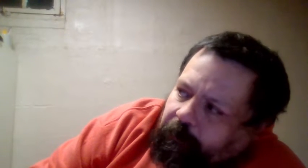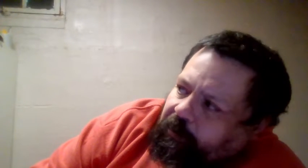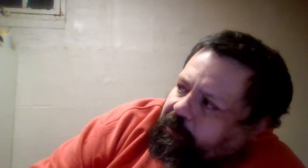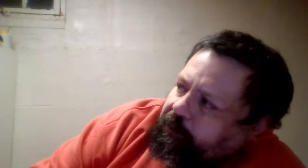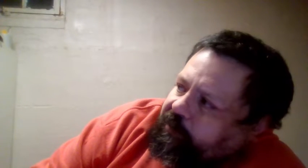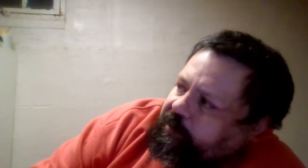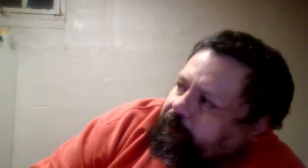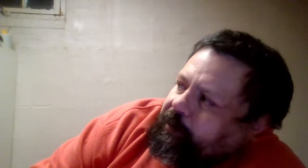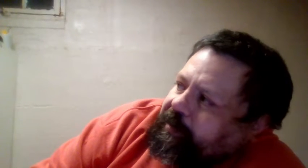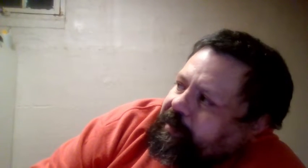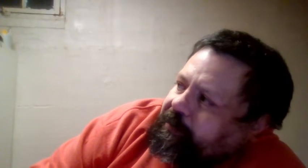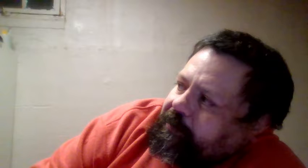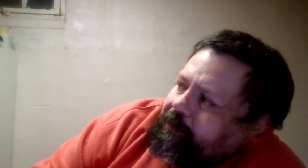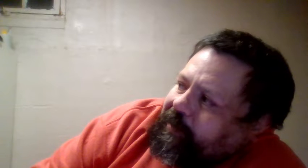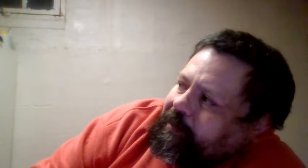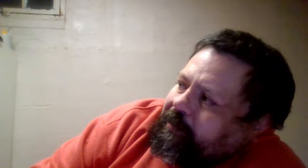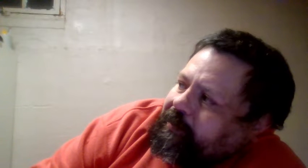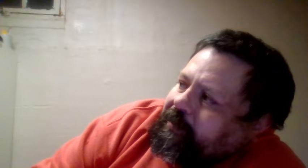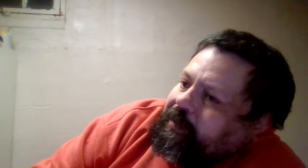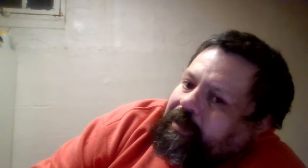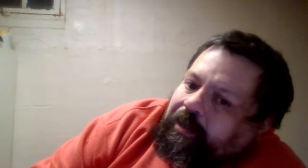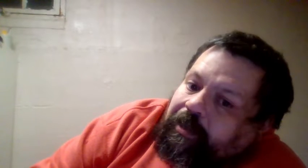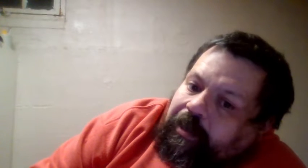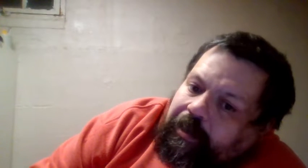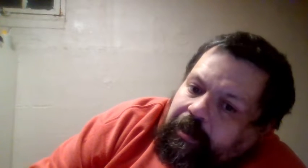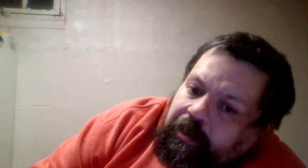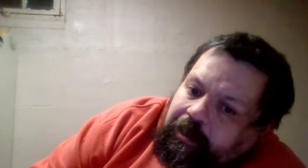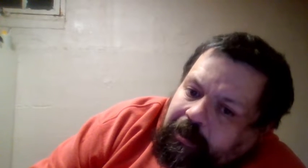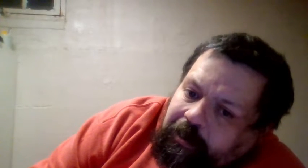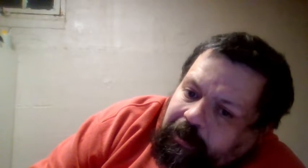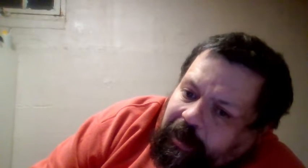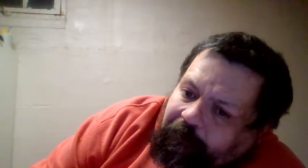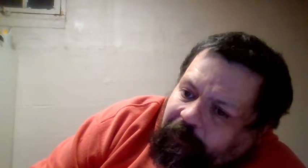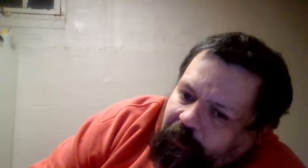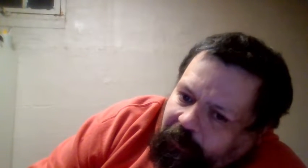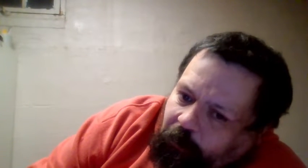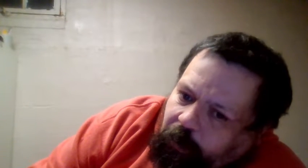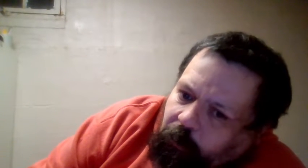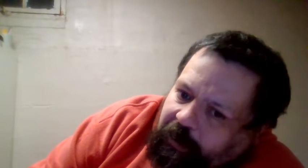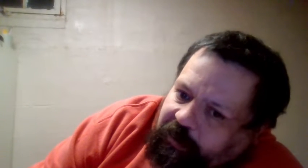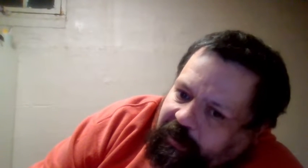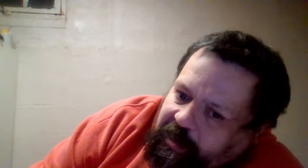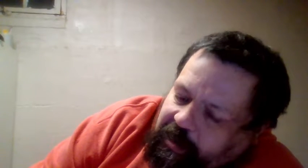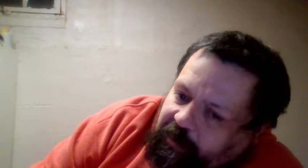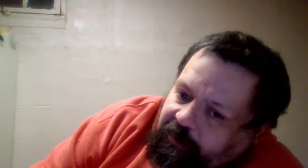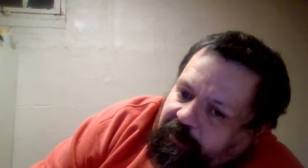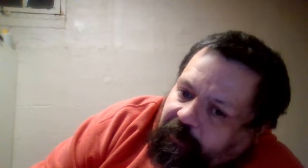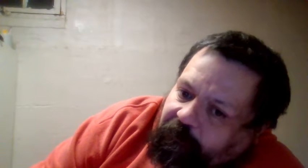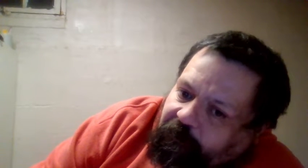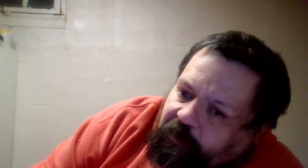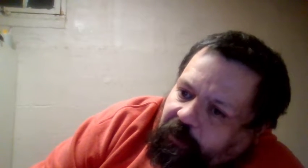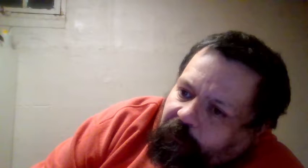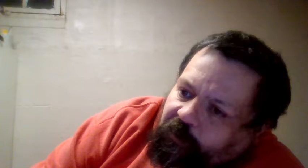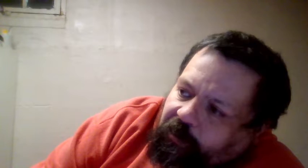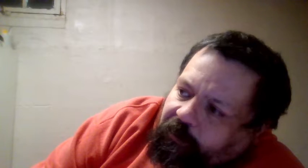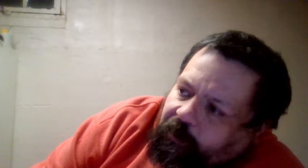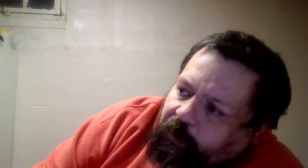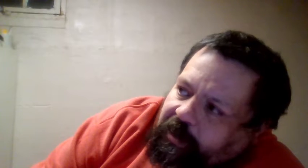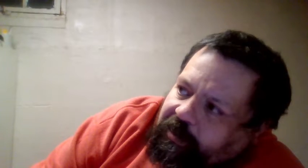for those of you who celebrate Thanksgiving, and for those of you who are watching the, for those of you who are watching